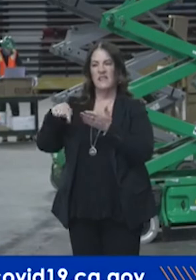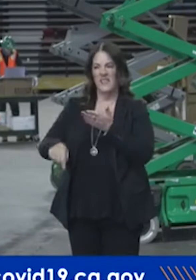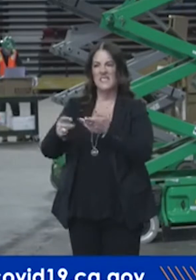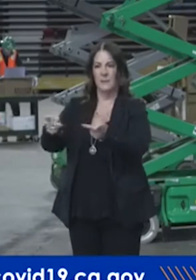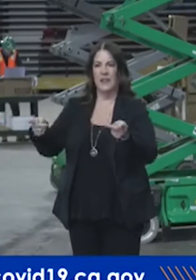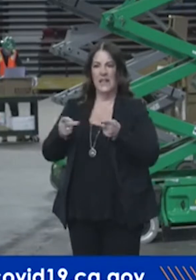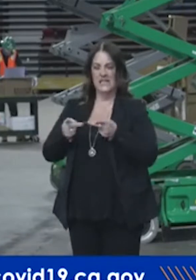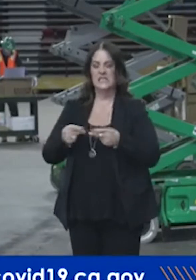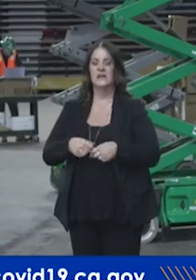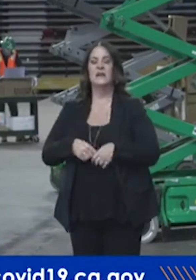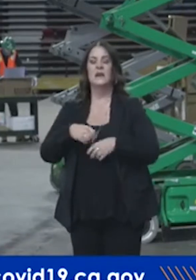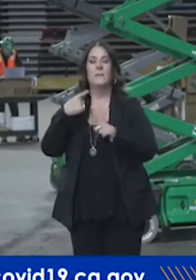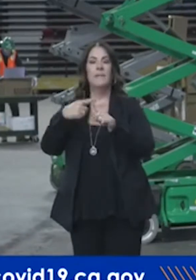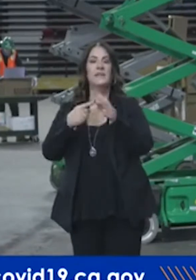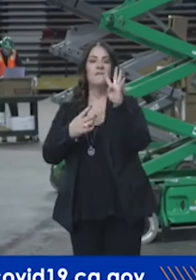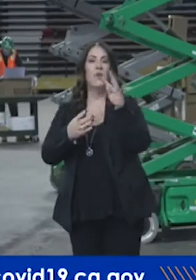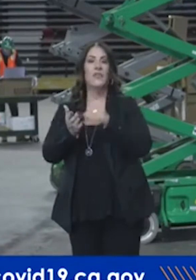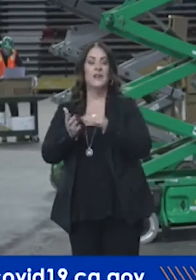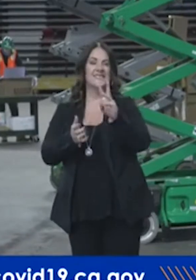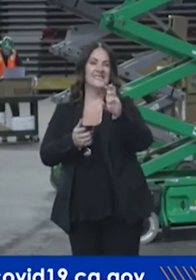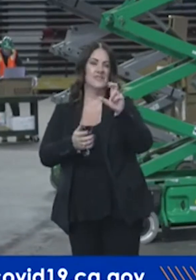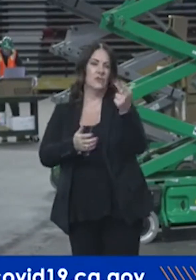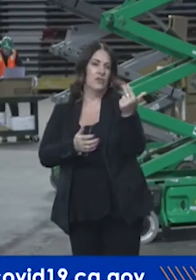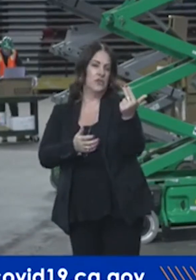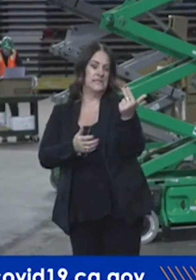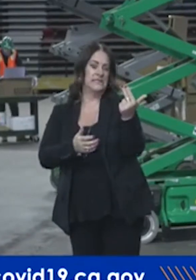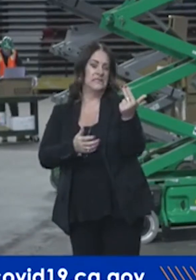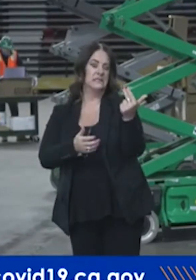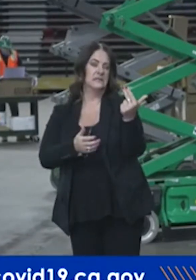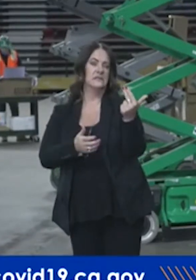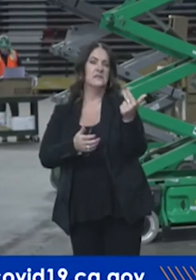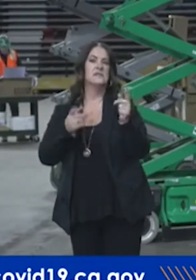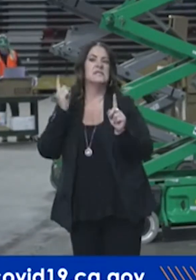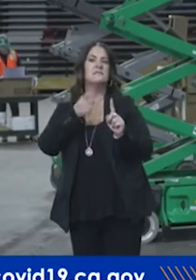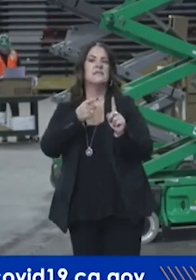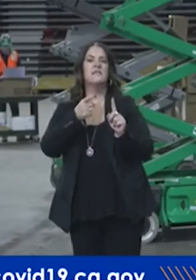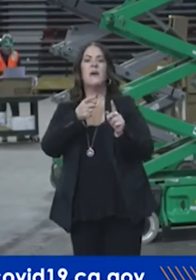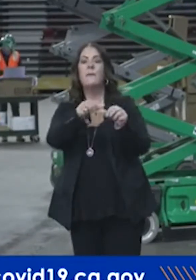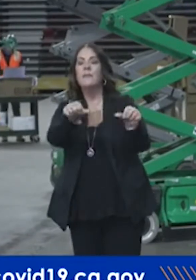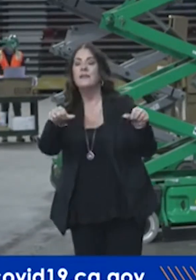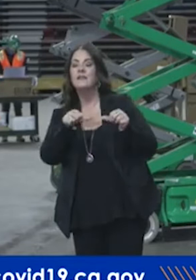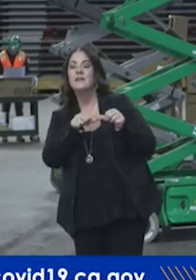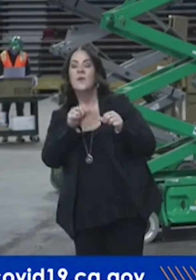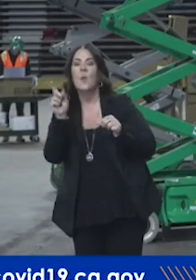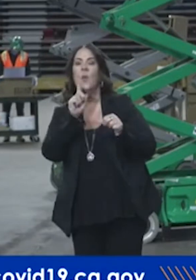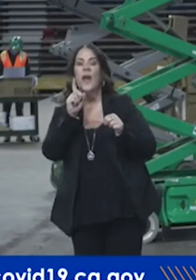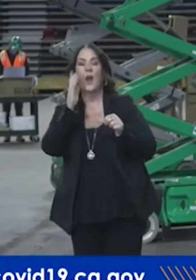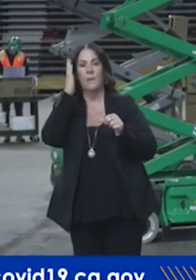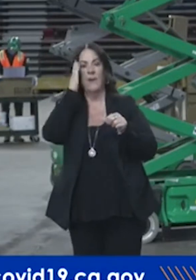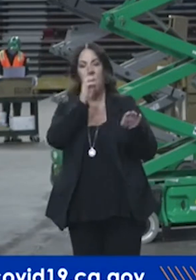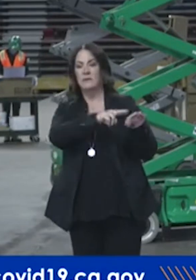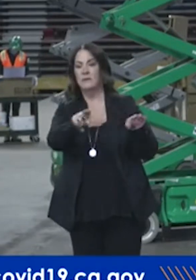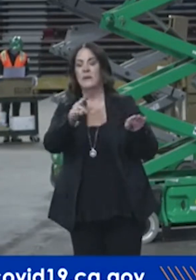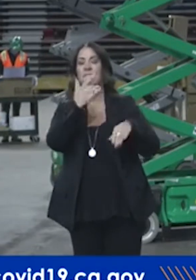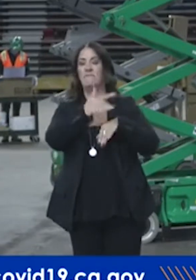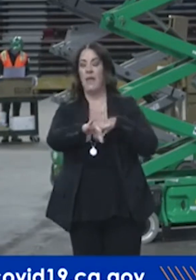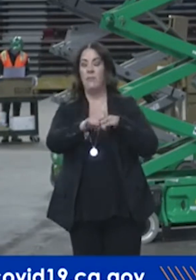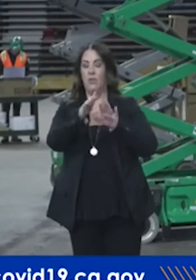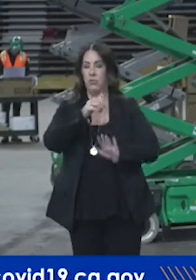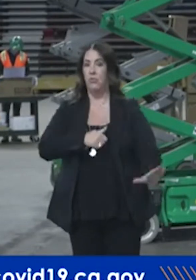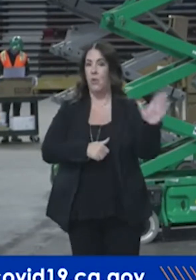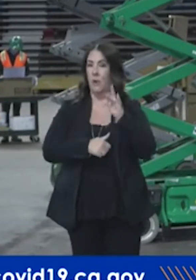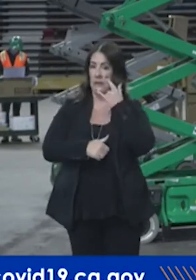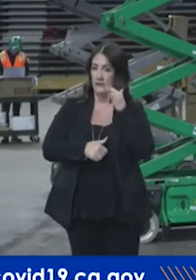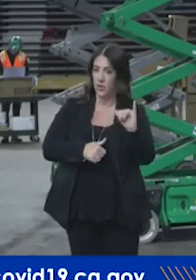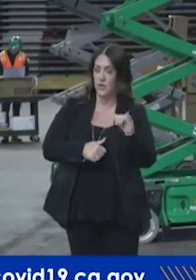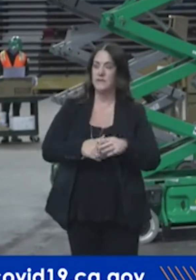4,613 specific bed sites now throughout the state of California. We